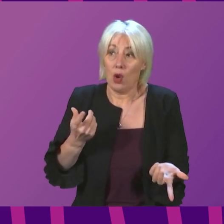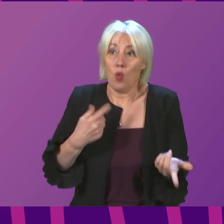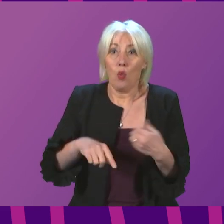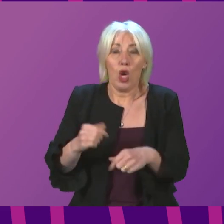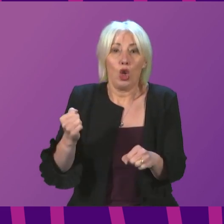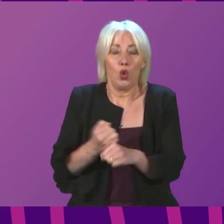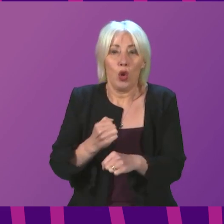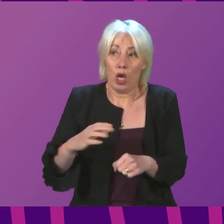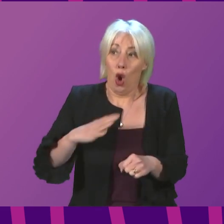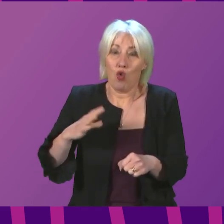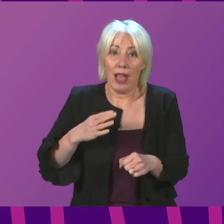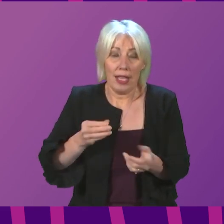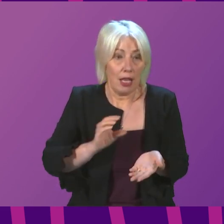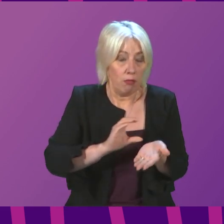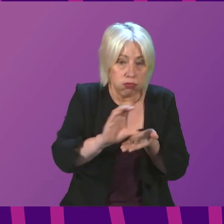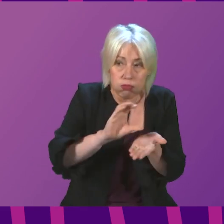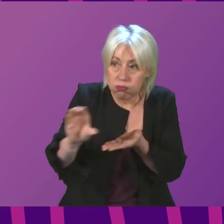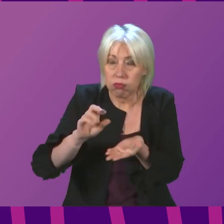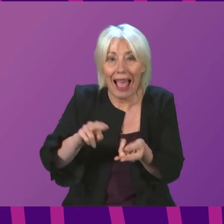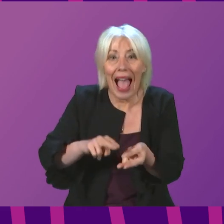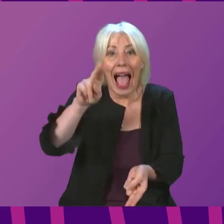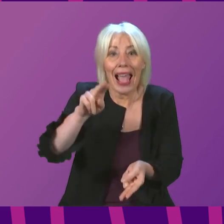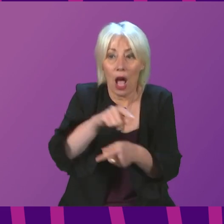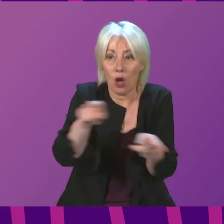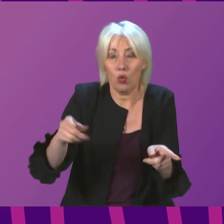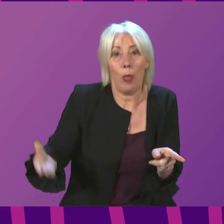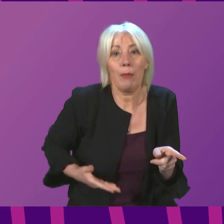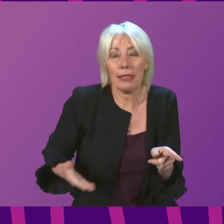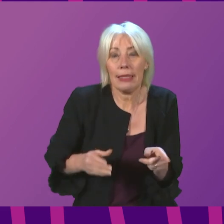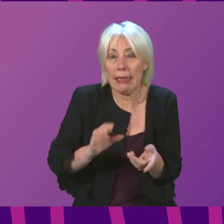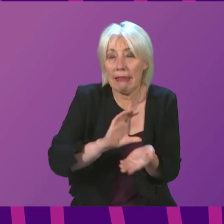delivering significantly higher business support.